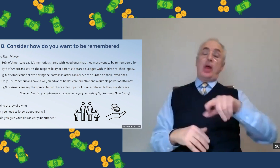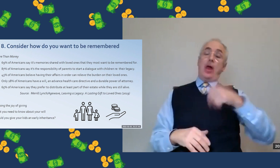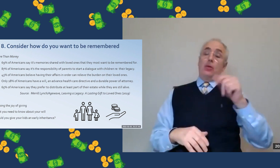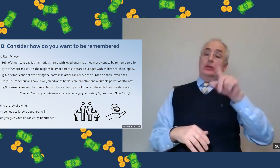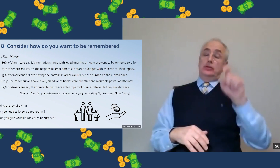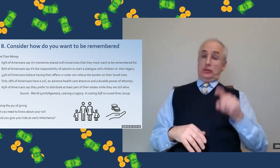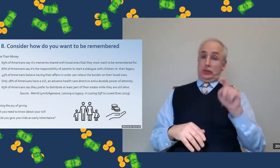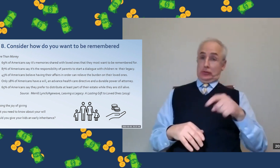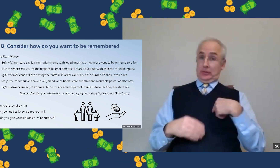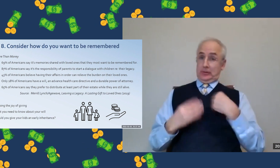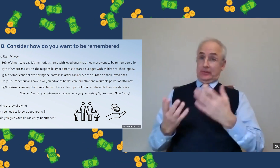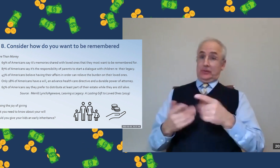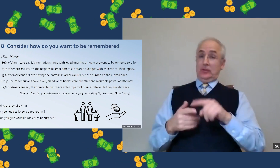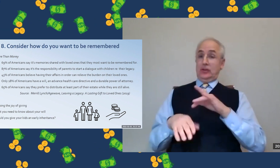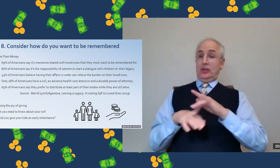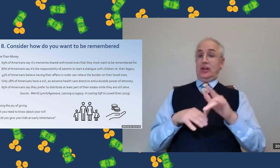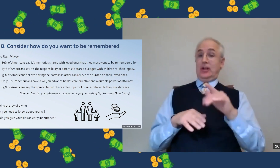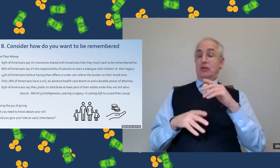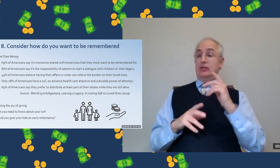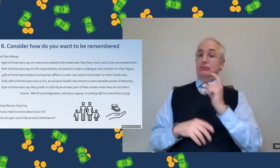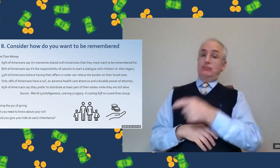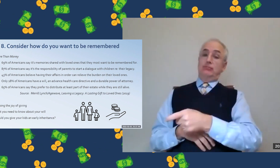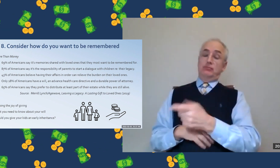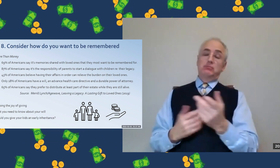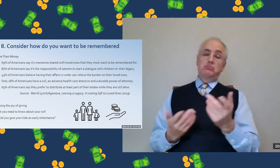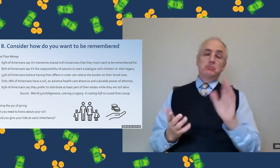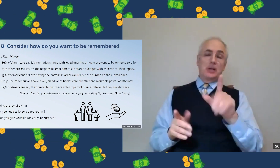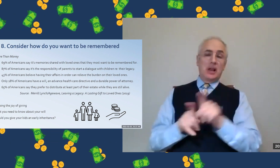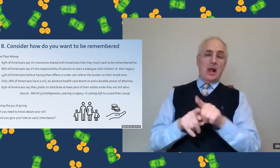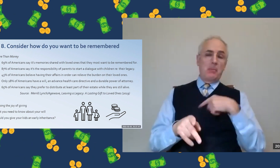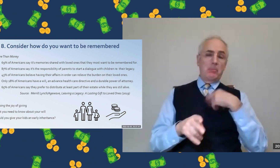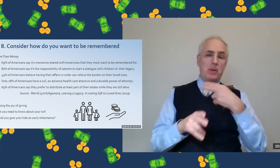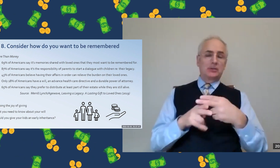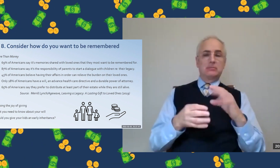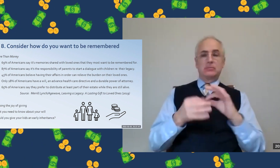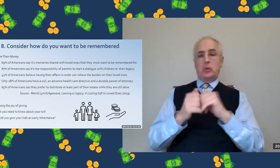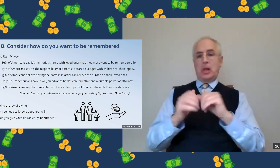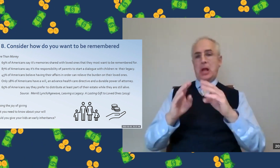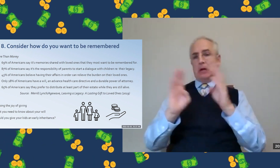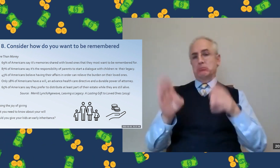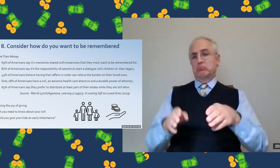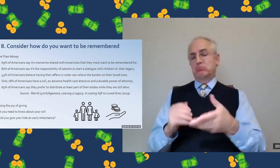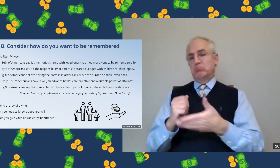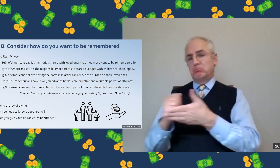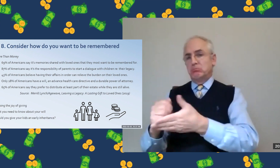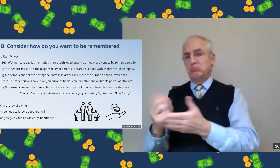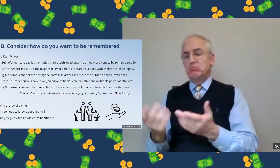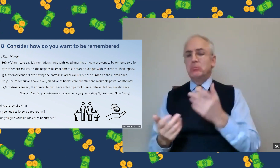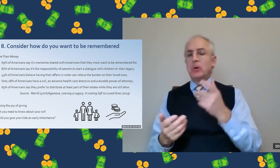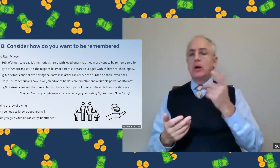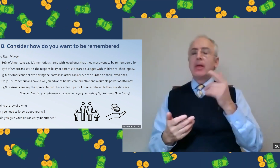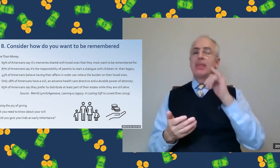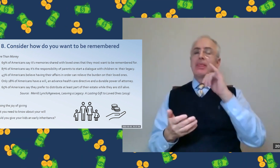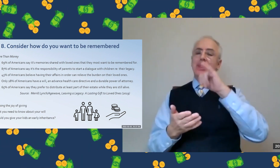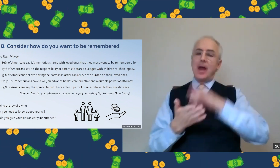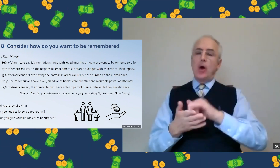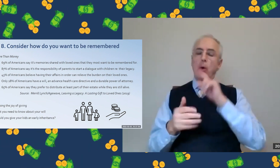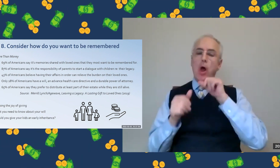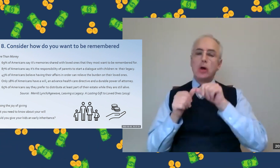And then the last bullet point here is another question. Should you give your kids an early inheritance? Like I mentioned, some people help their